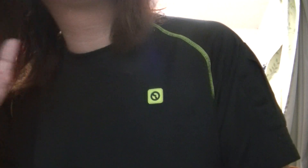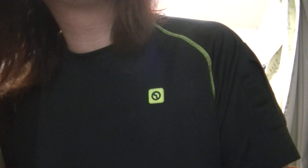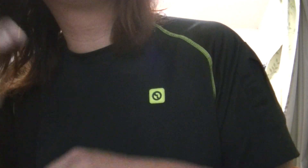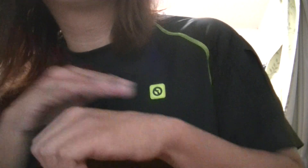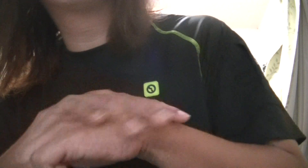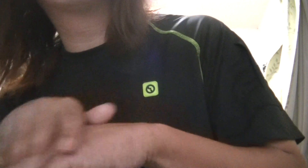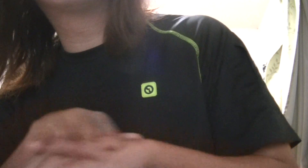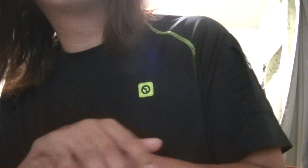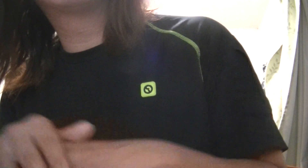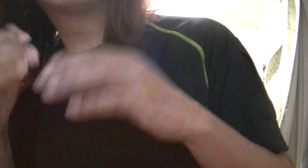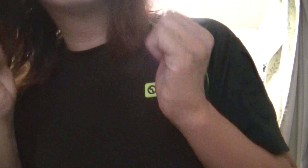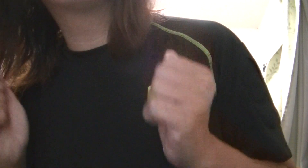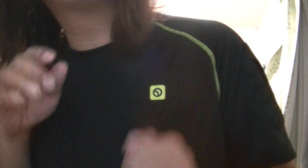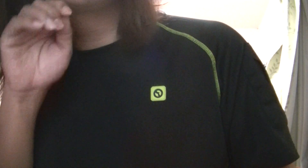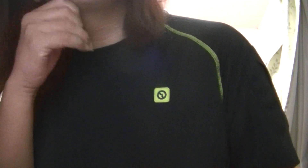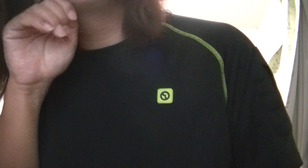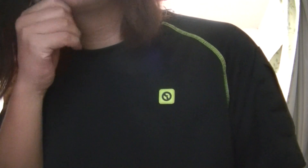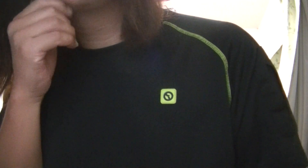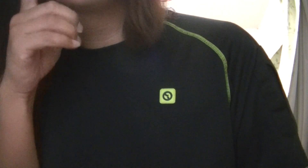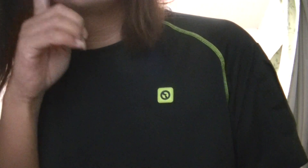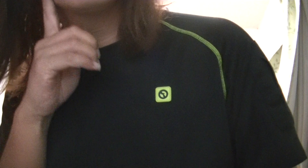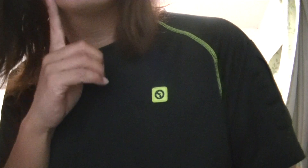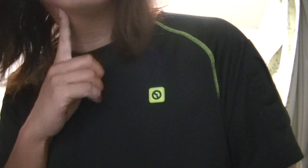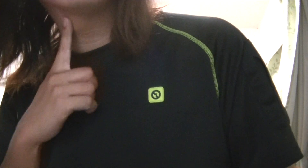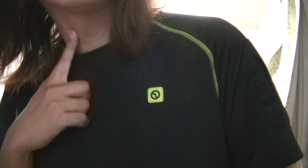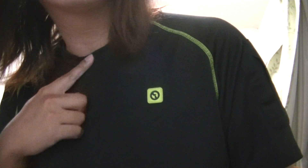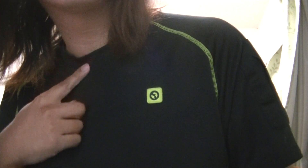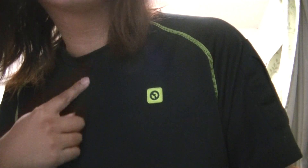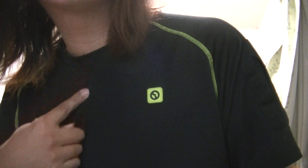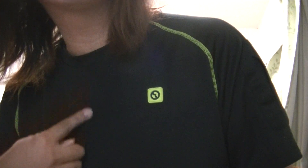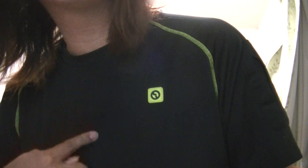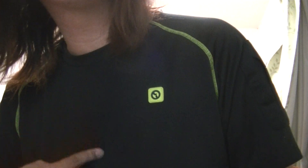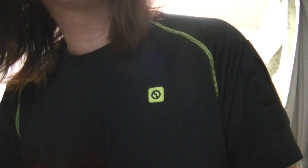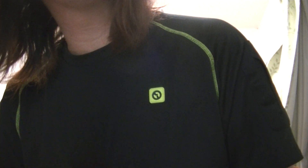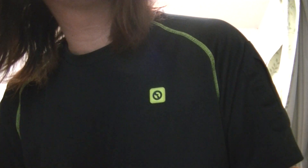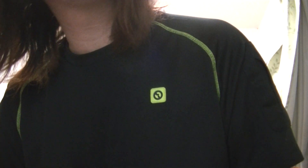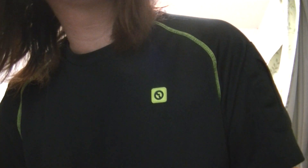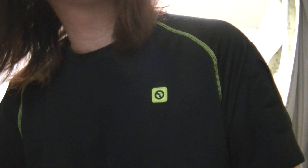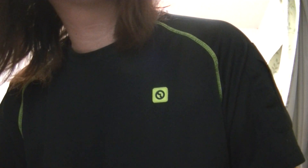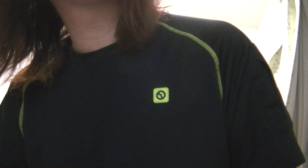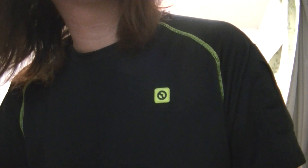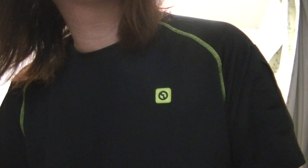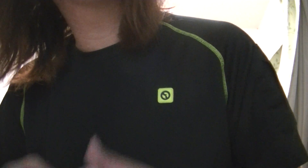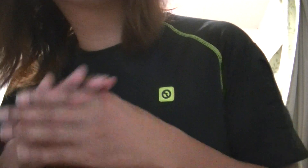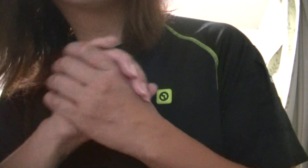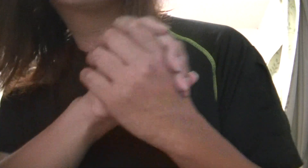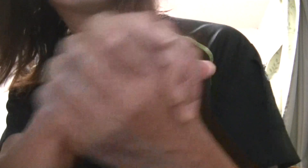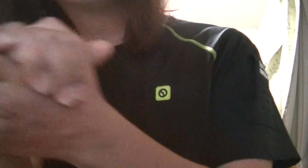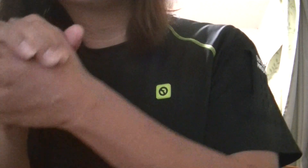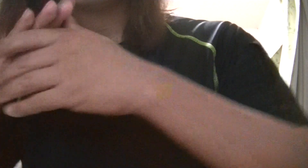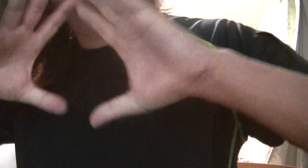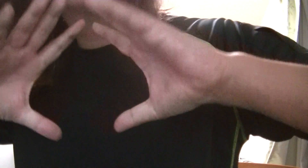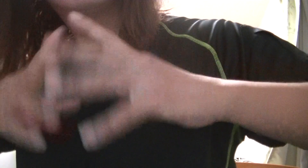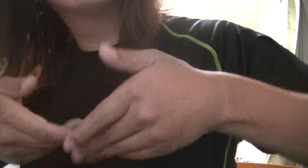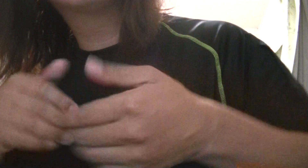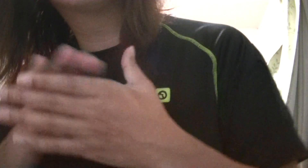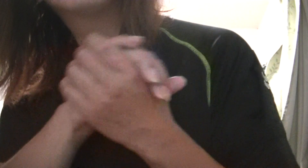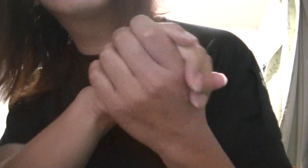and I can't do it then. We are the girls We